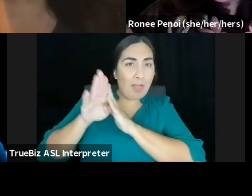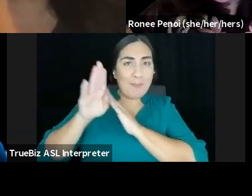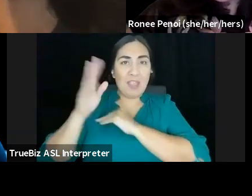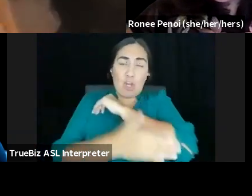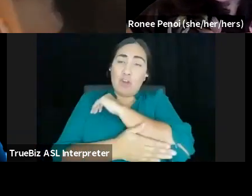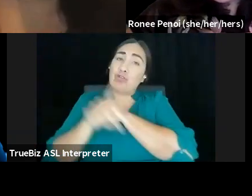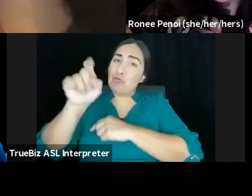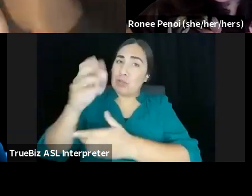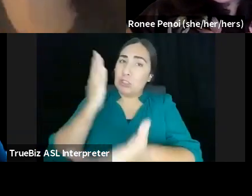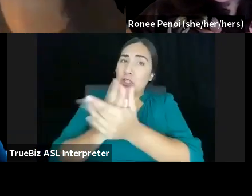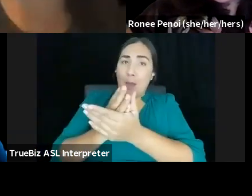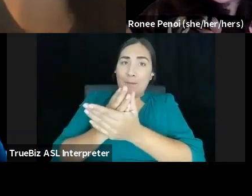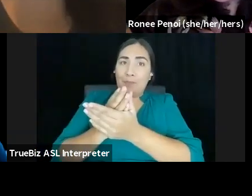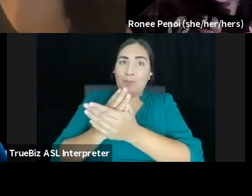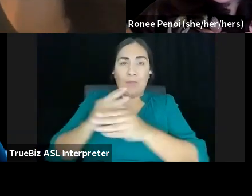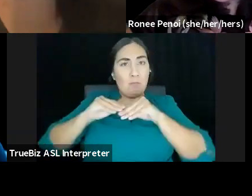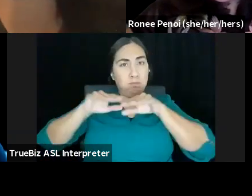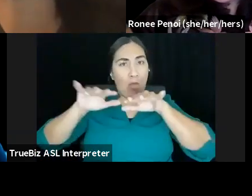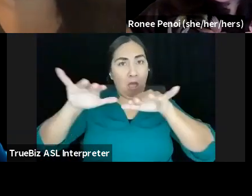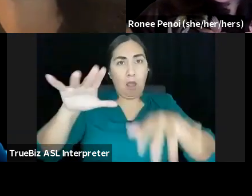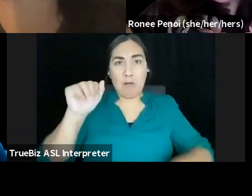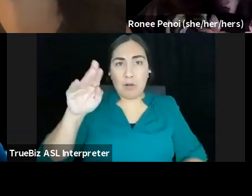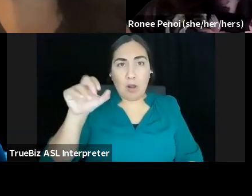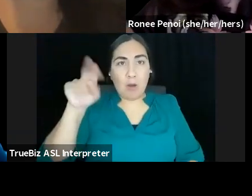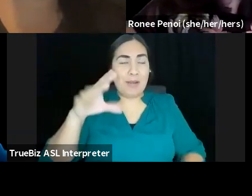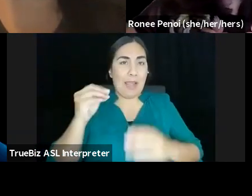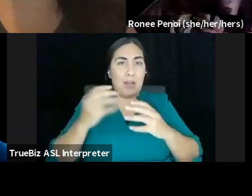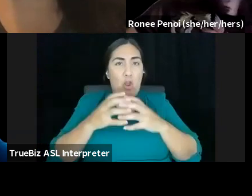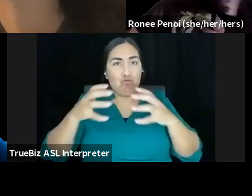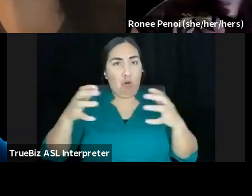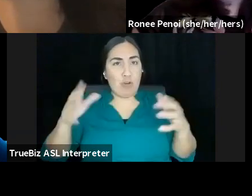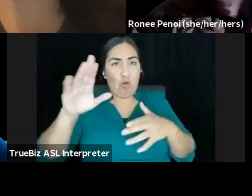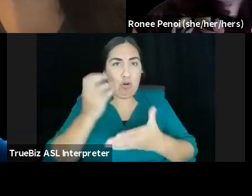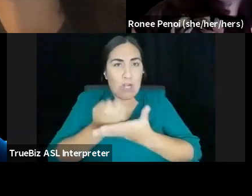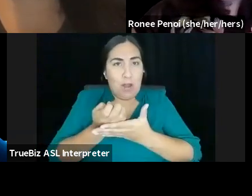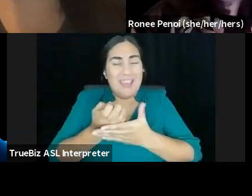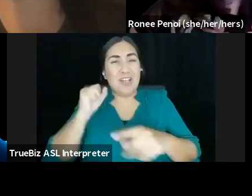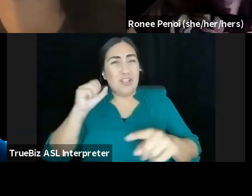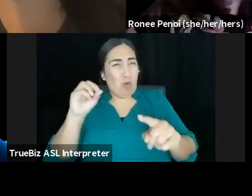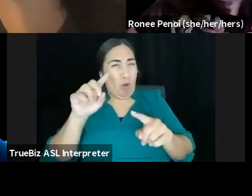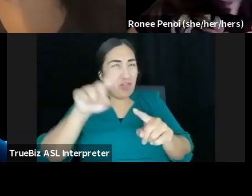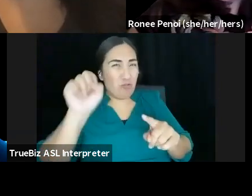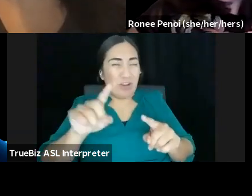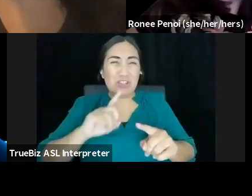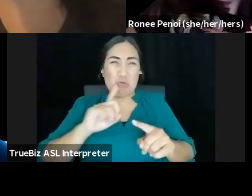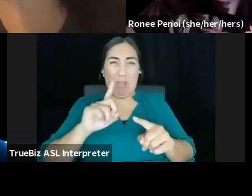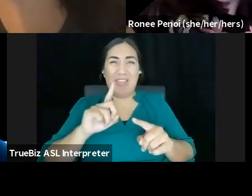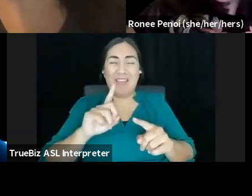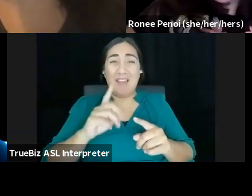your economies. So the question then is like, actually, shouldn't the, the nations that are most responsible